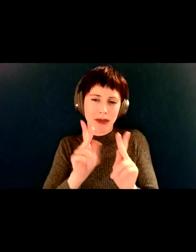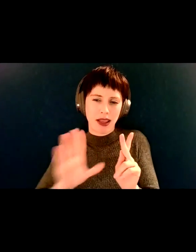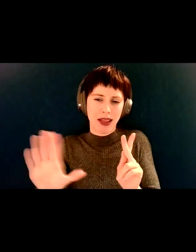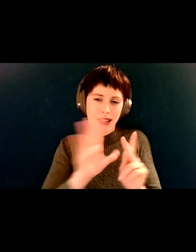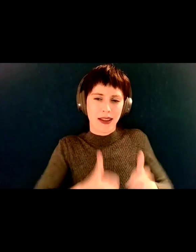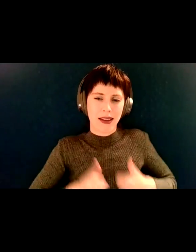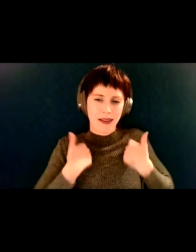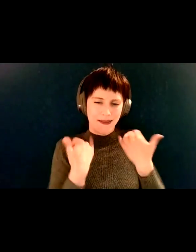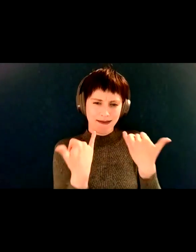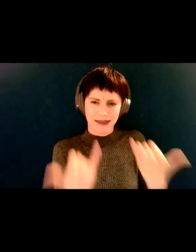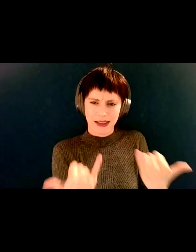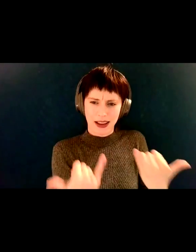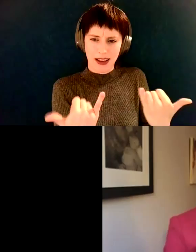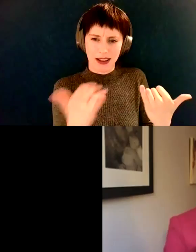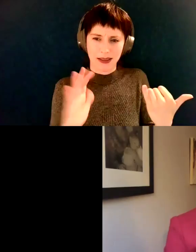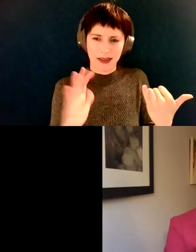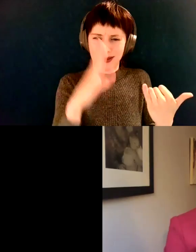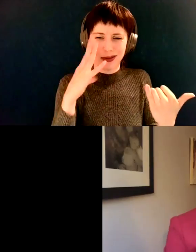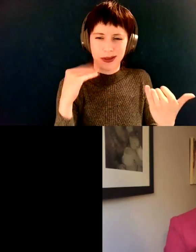and, and, uh, learn from them and their experiences.